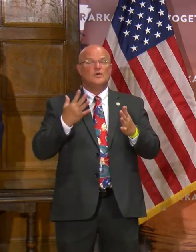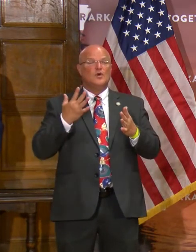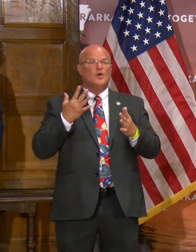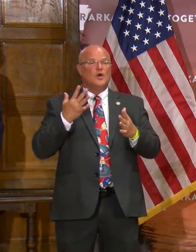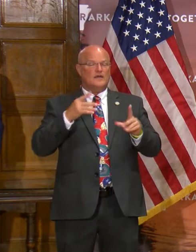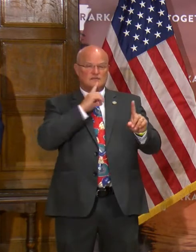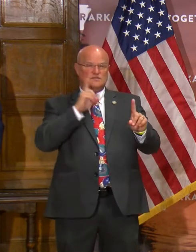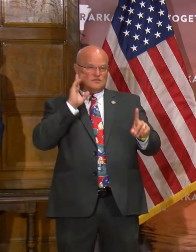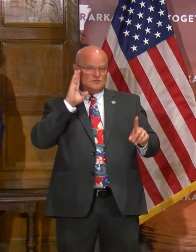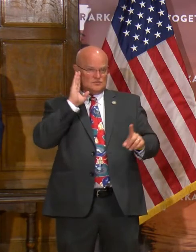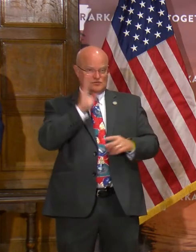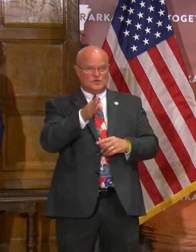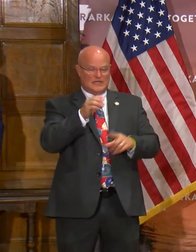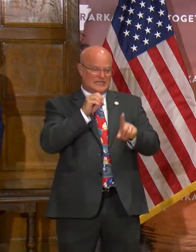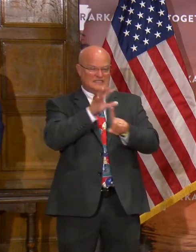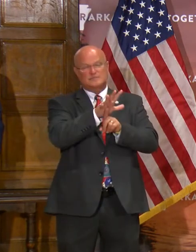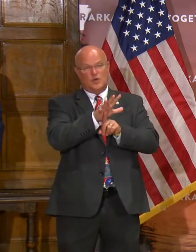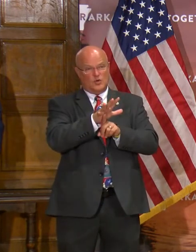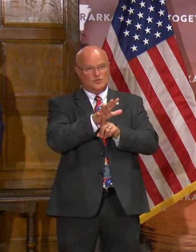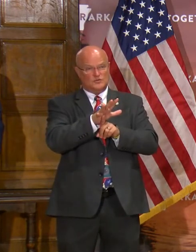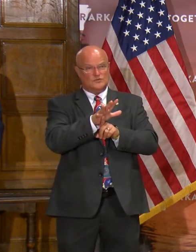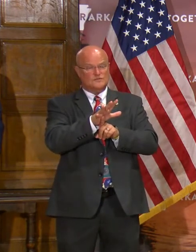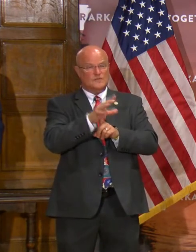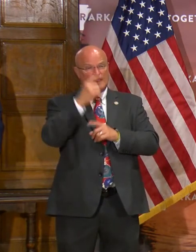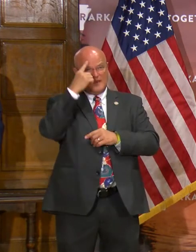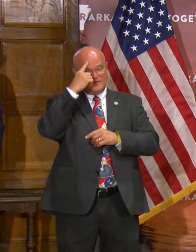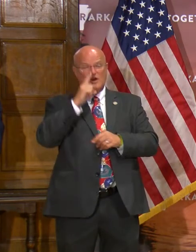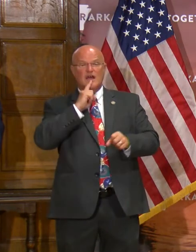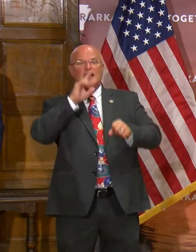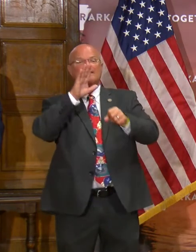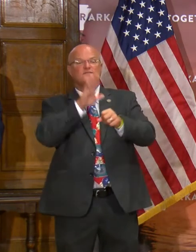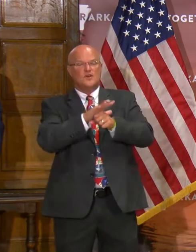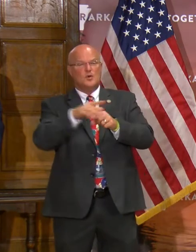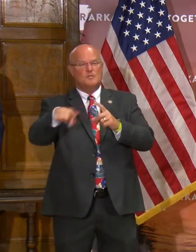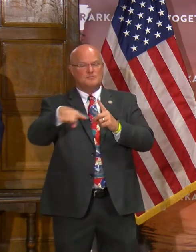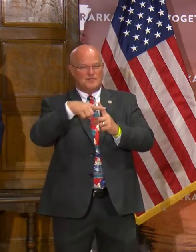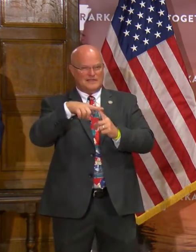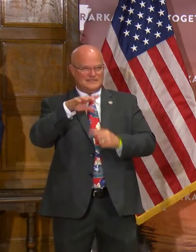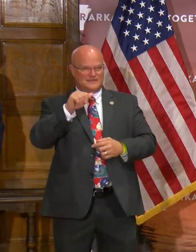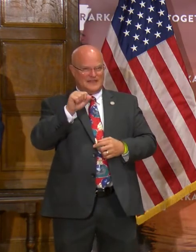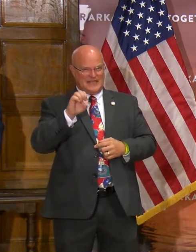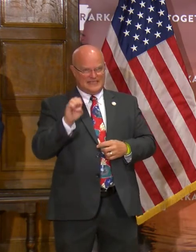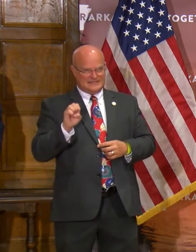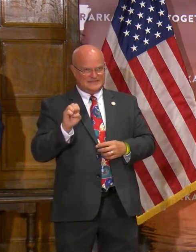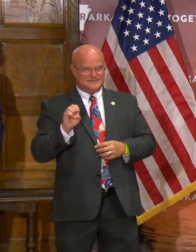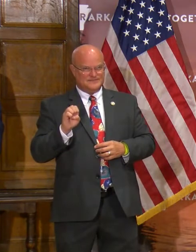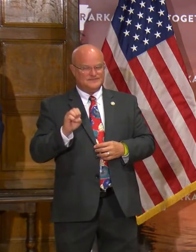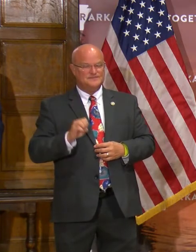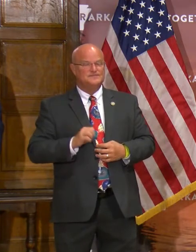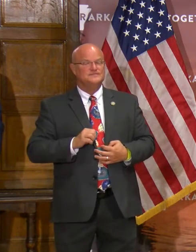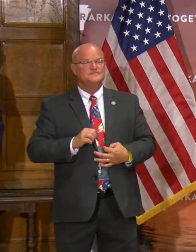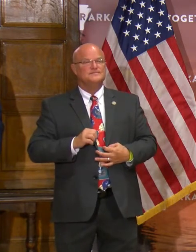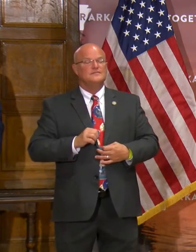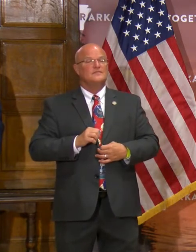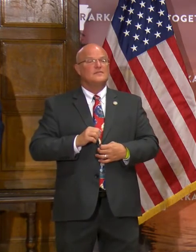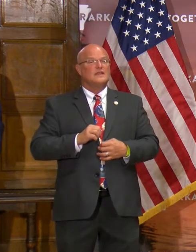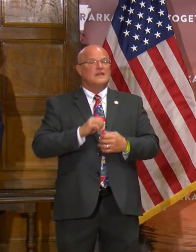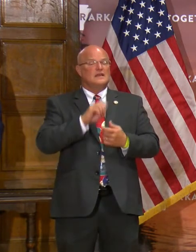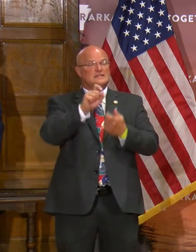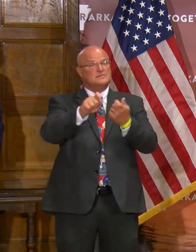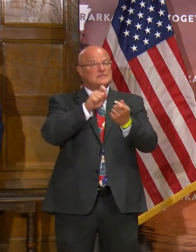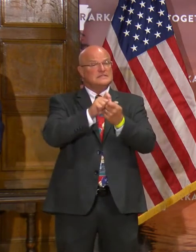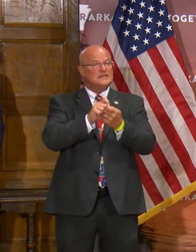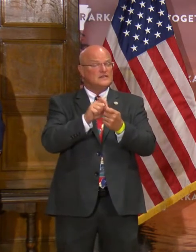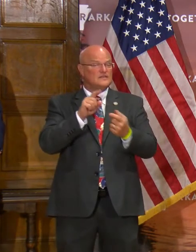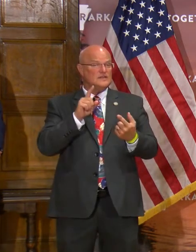a direct exposure to a confirmed positive case. Specific to